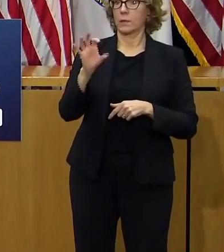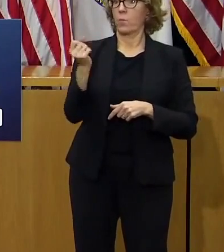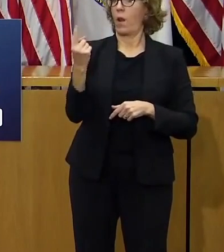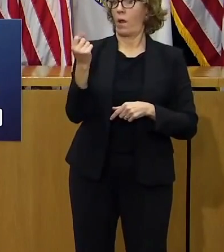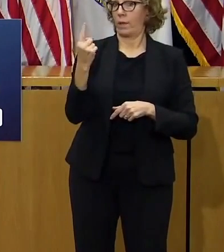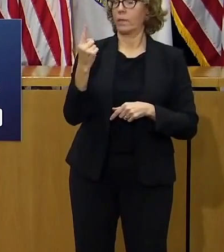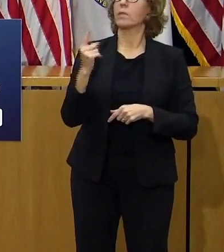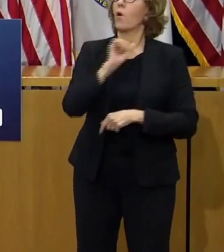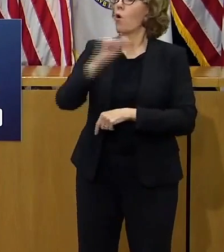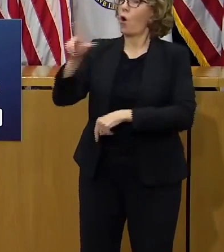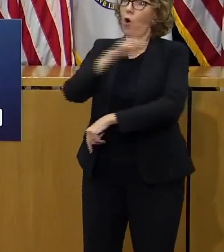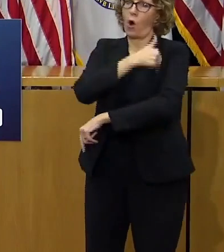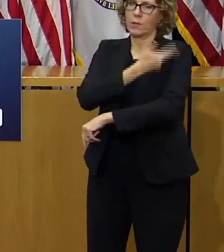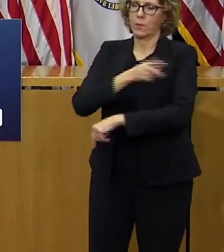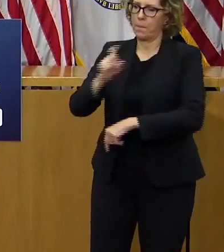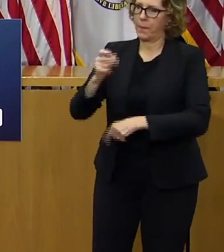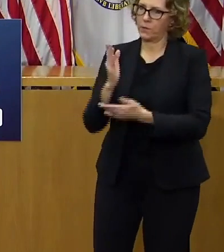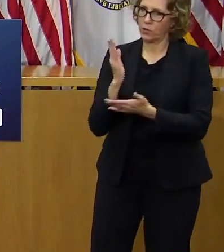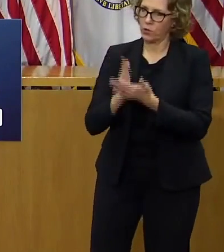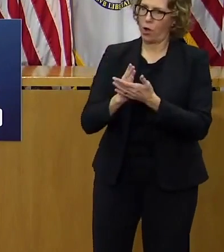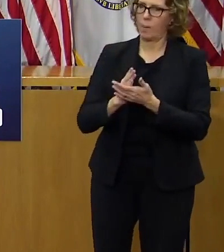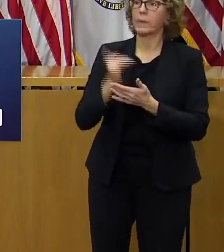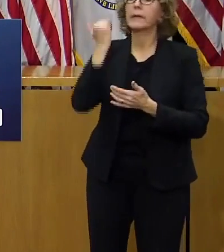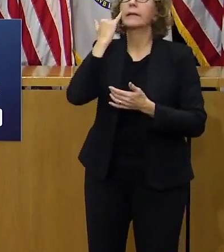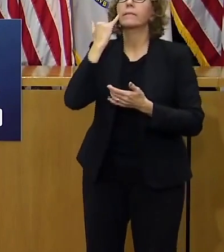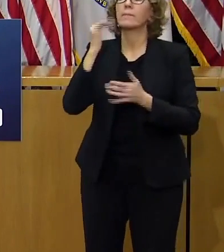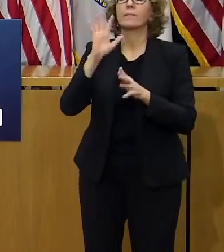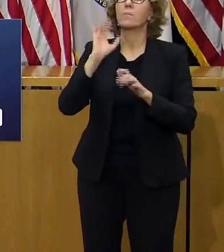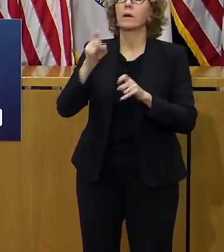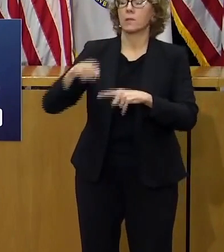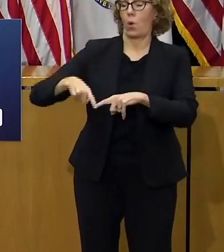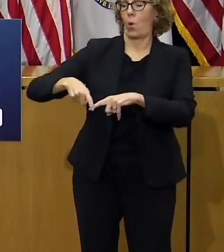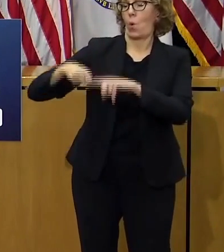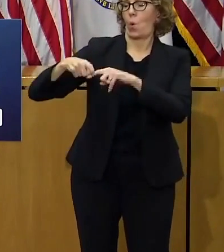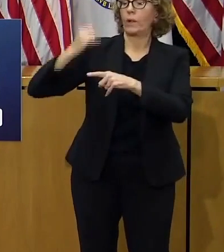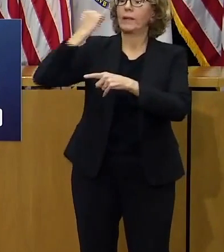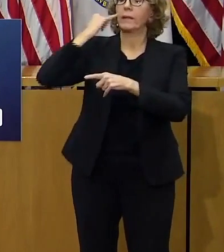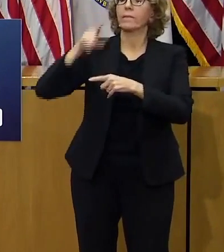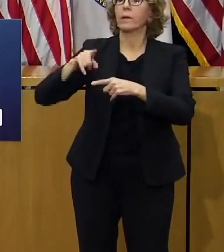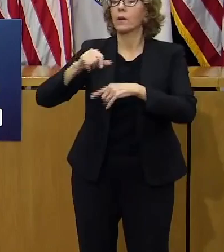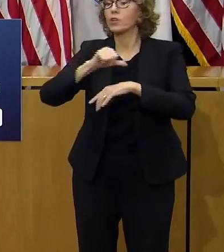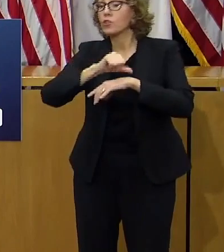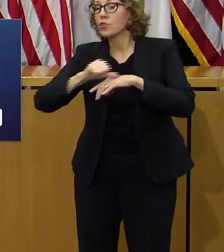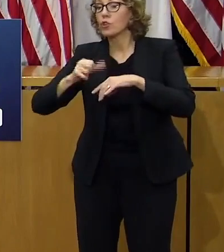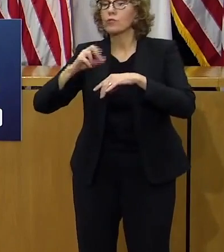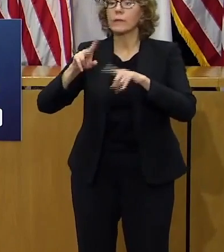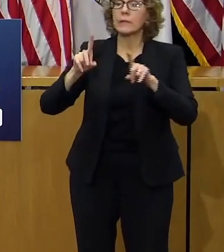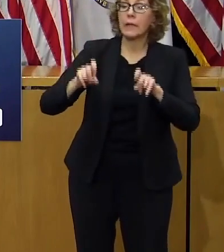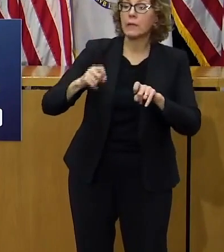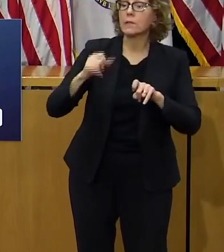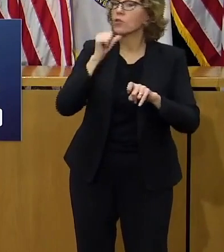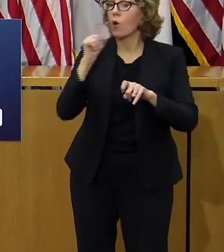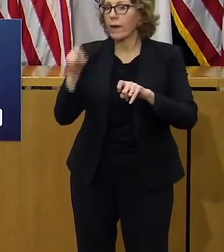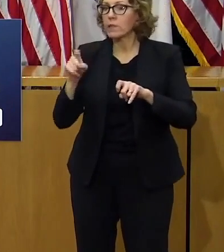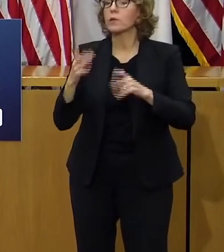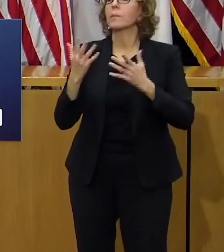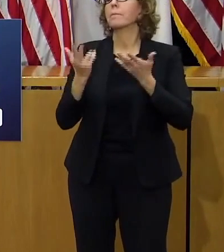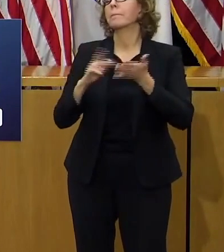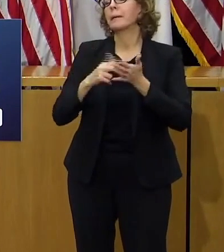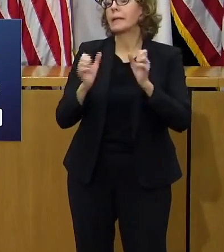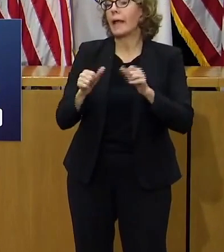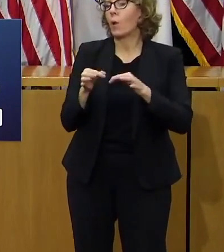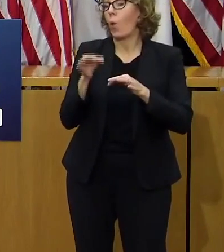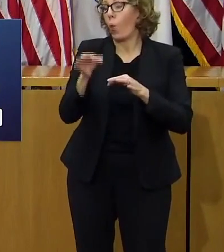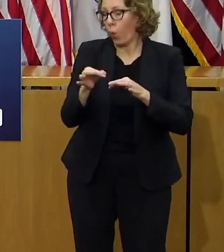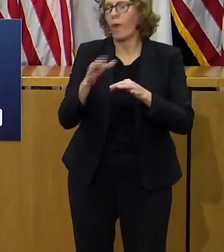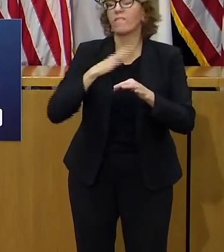elective procedures and treatment that impacts inpatient capacity this does not apply to the cancellation or